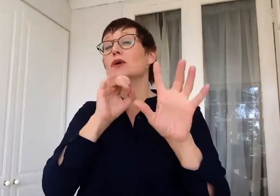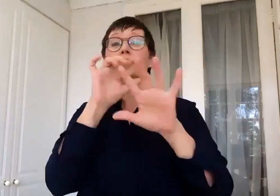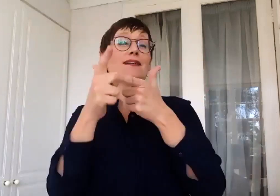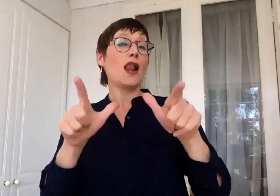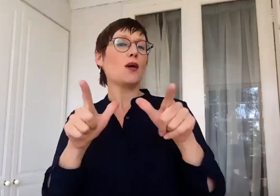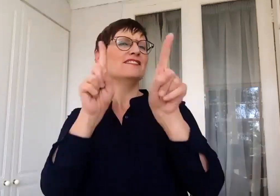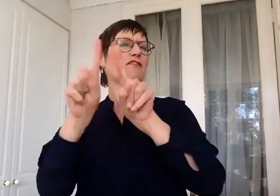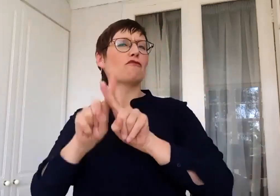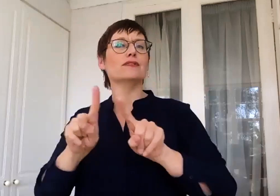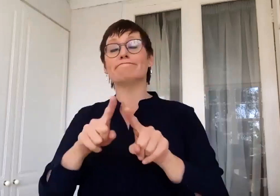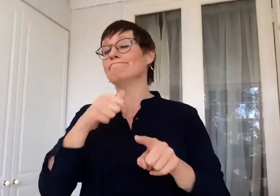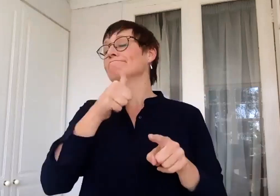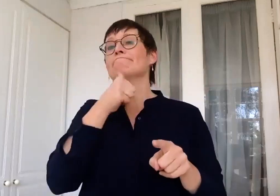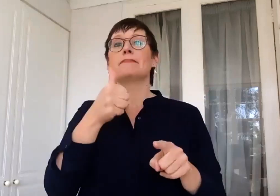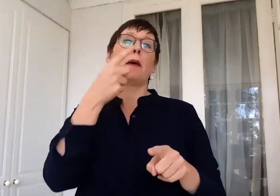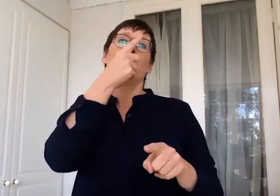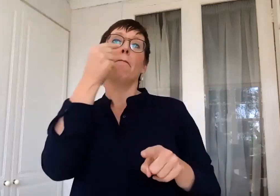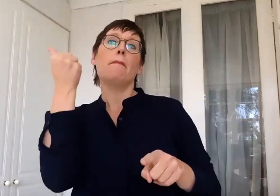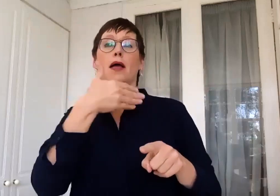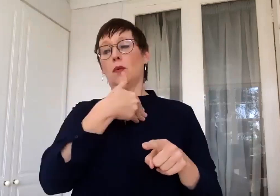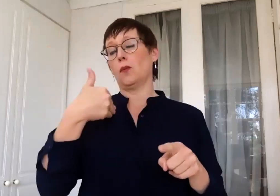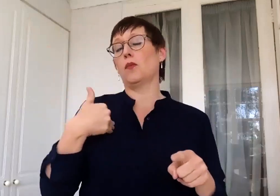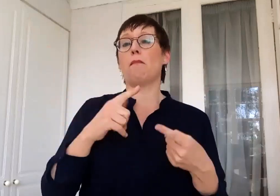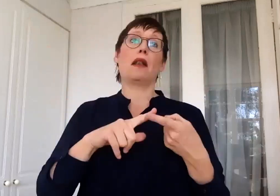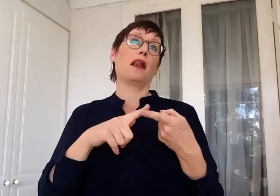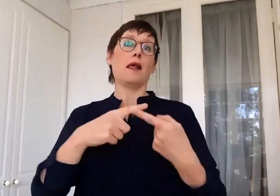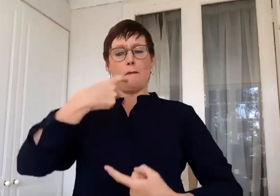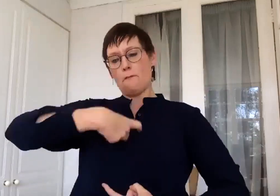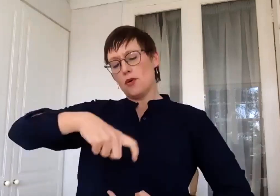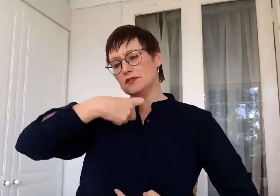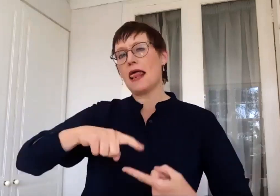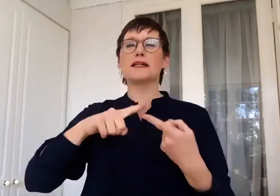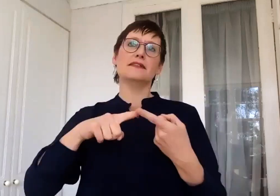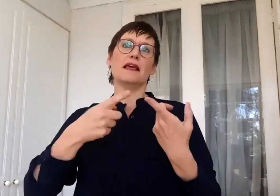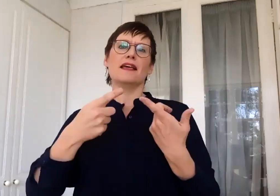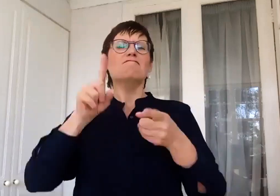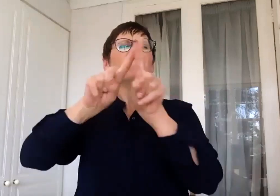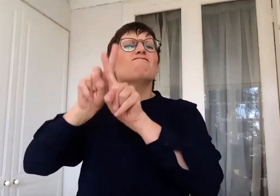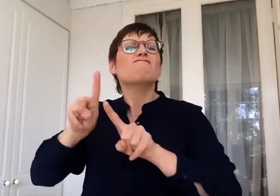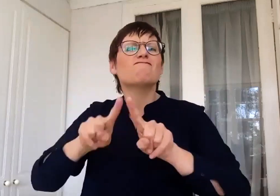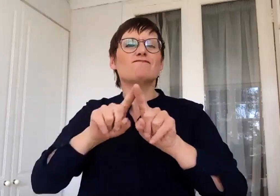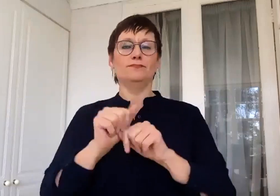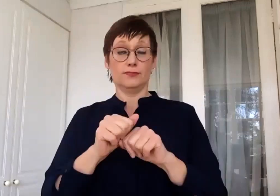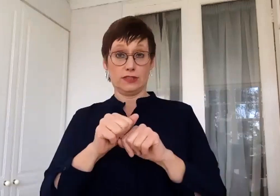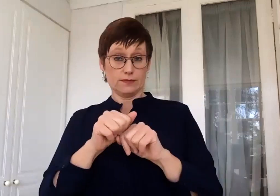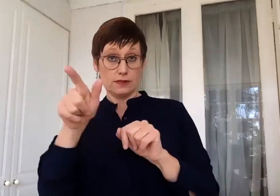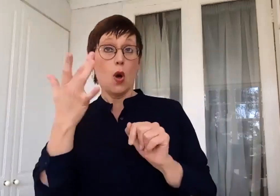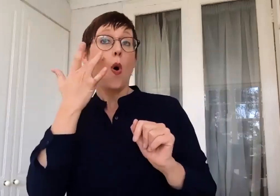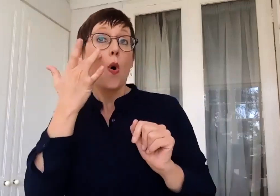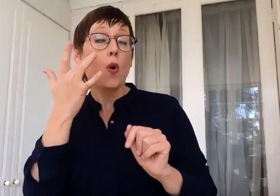according to their gender, personality traits and ways of expression. Professor Storbeck's research into the early detection of deafness in